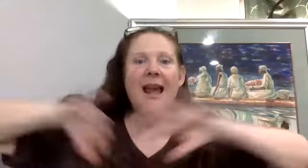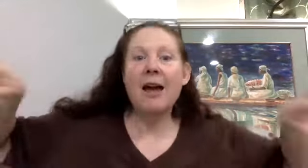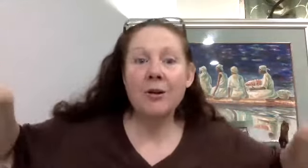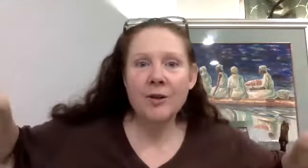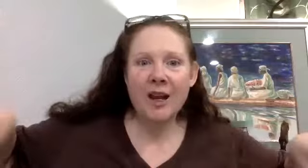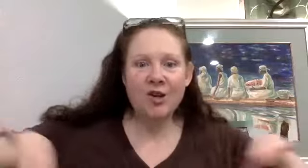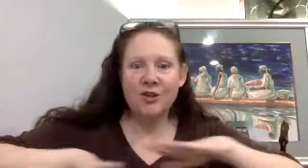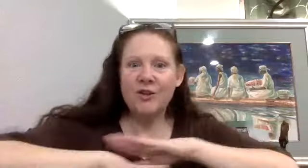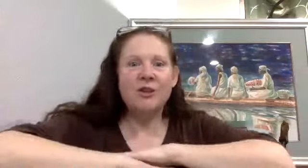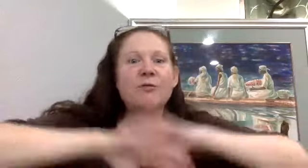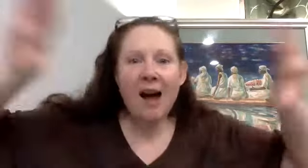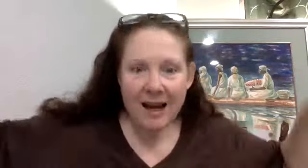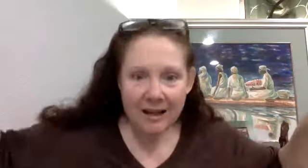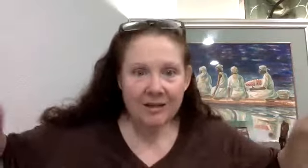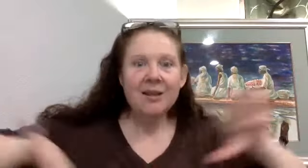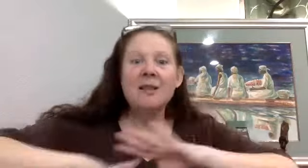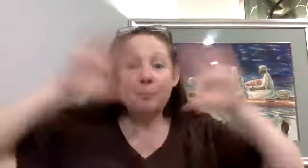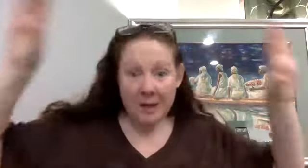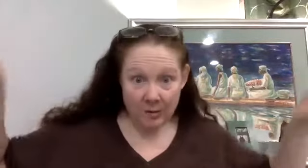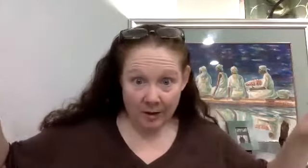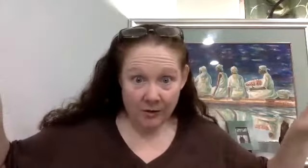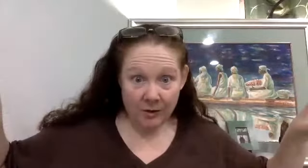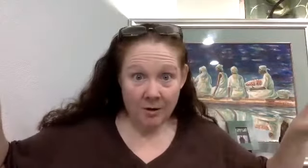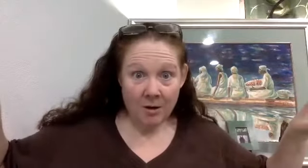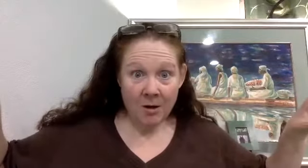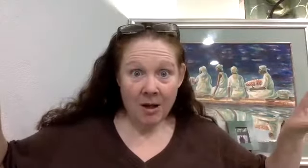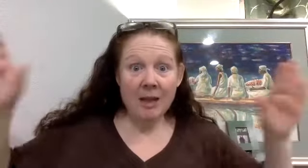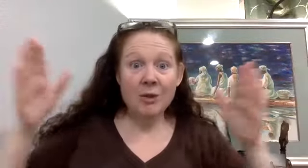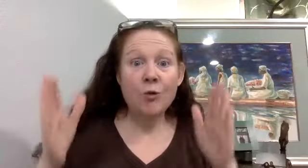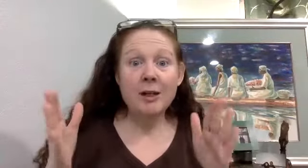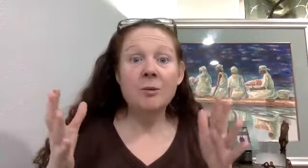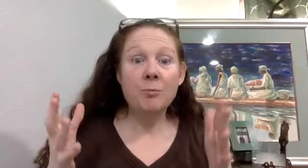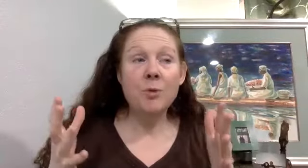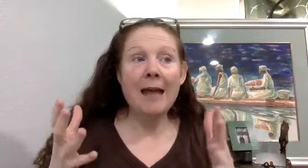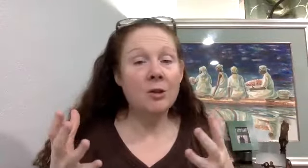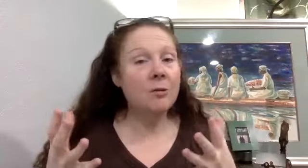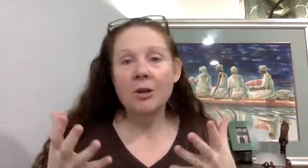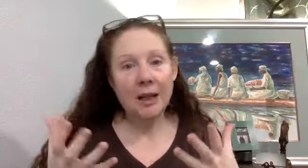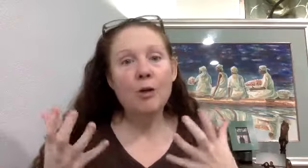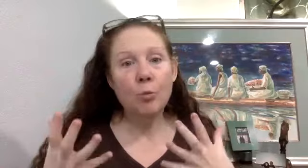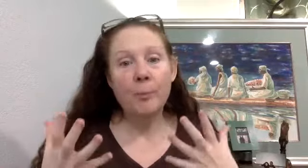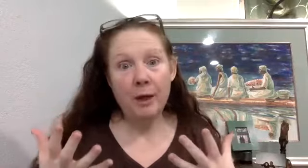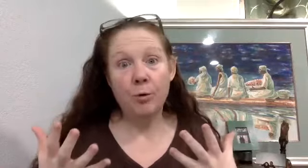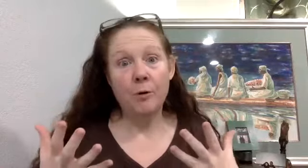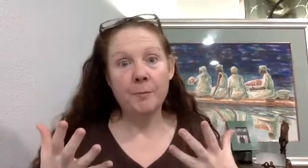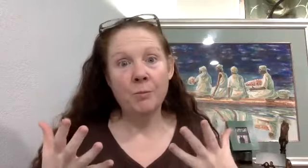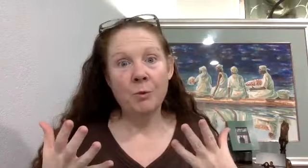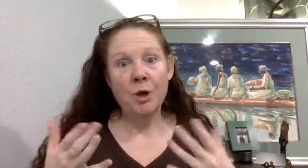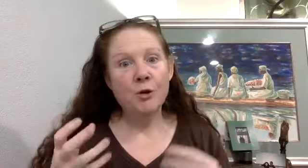categorizations, as a divided species, that's going to kill more people. So